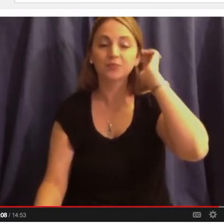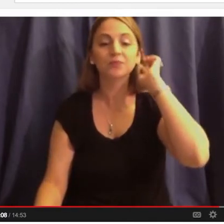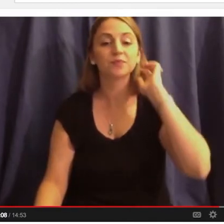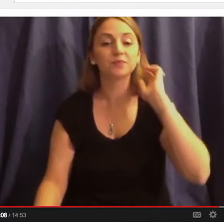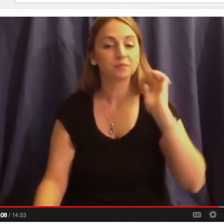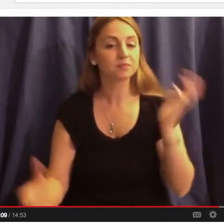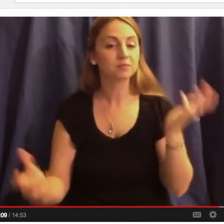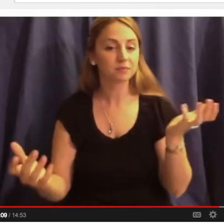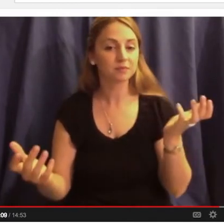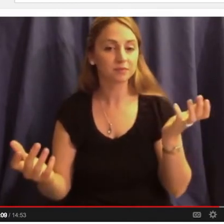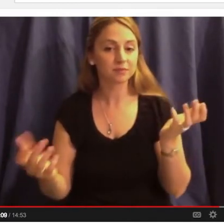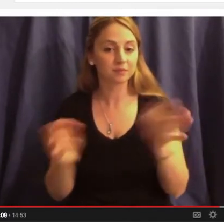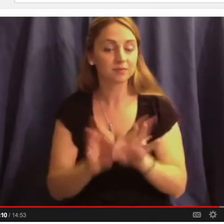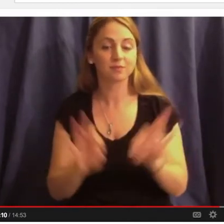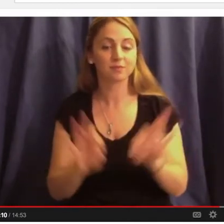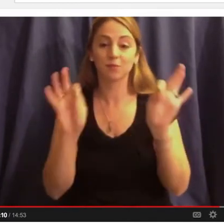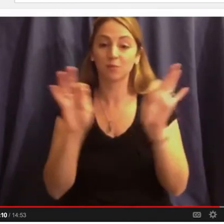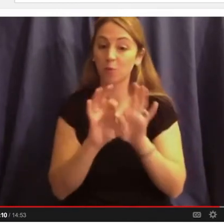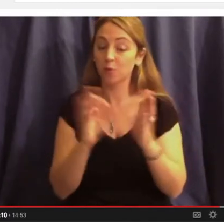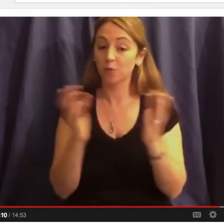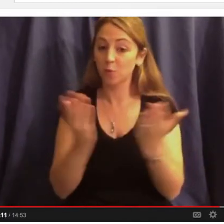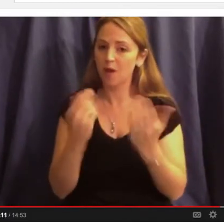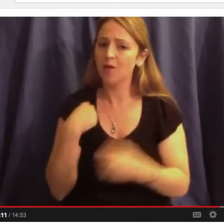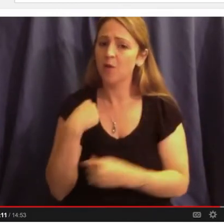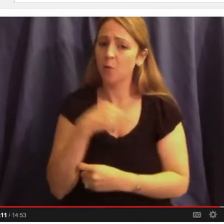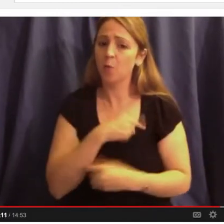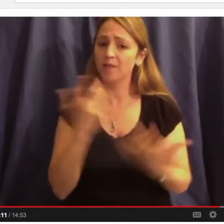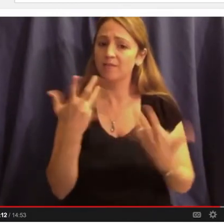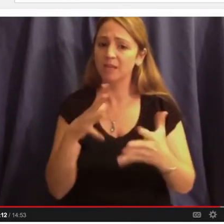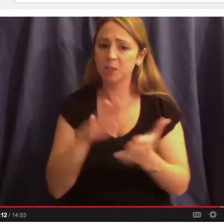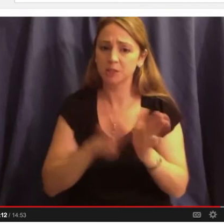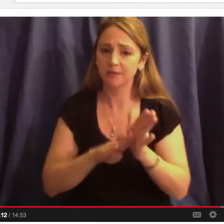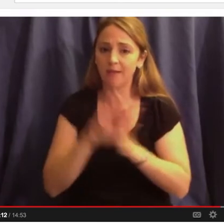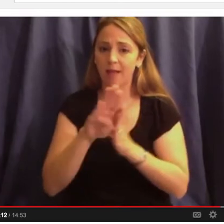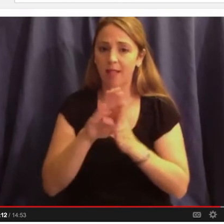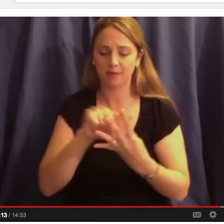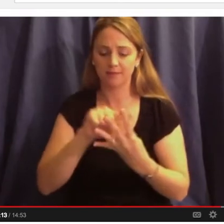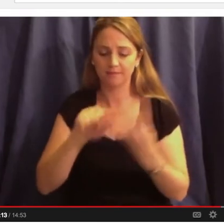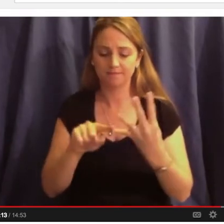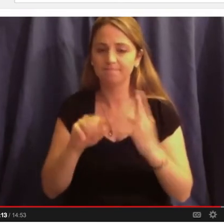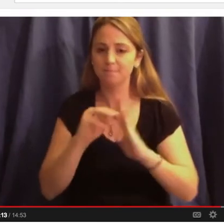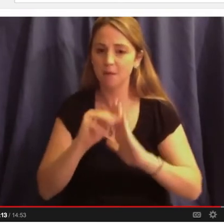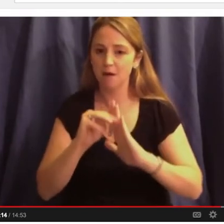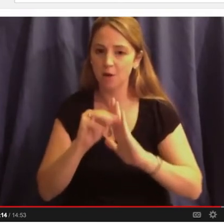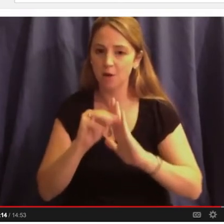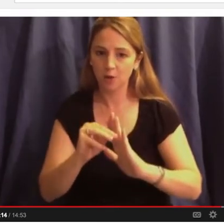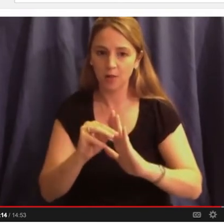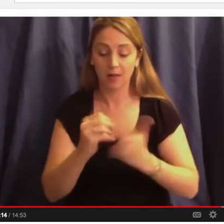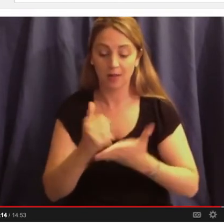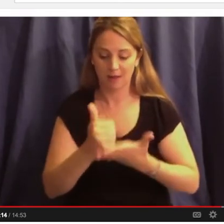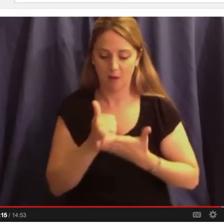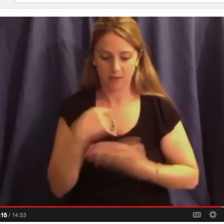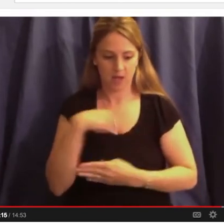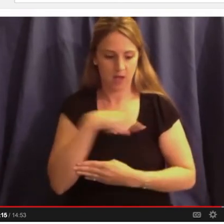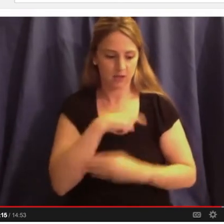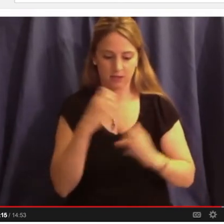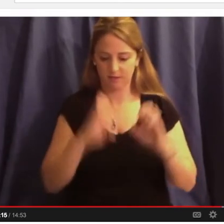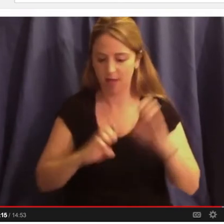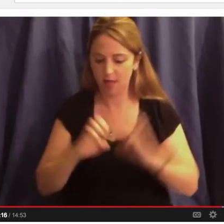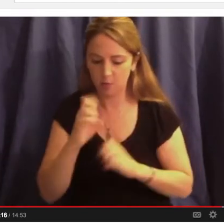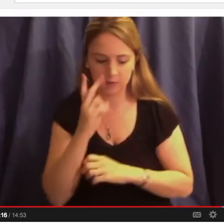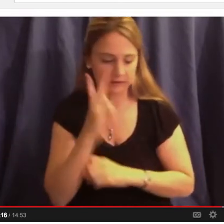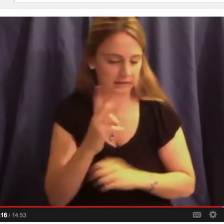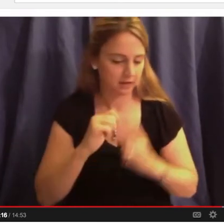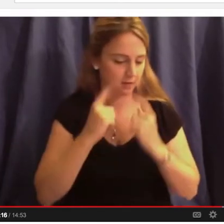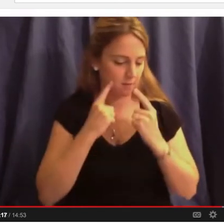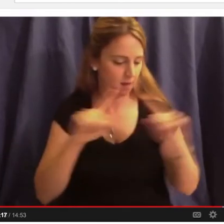And so the significance is that we have now developed this model that is helping us not only finally with evaluation, assessing what